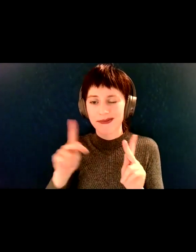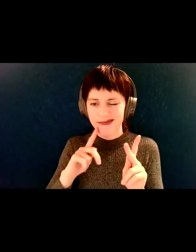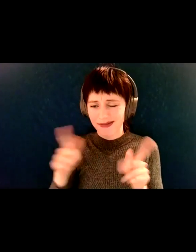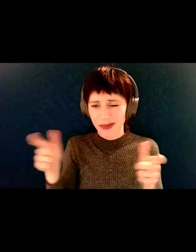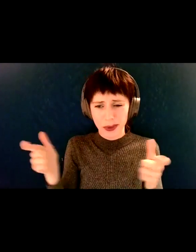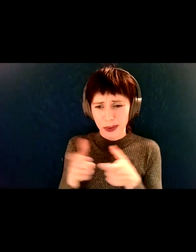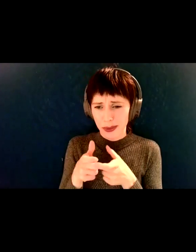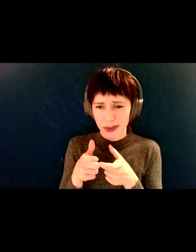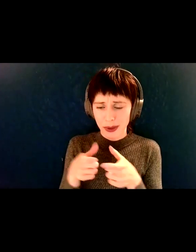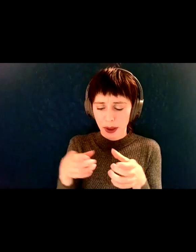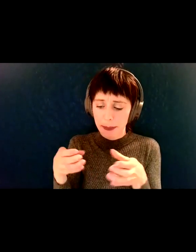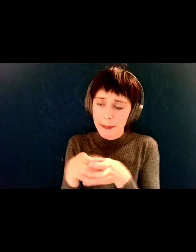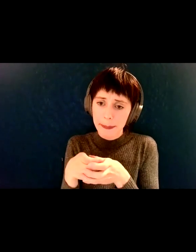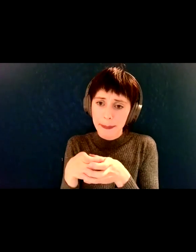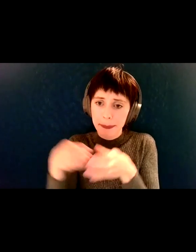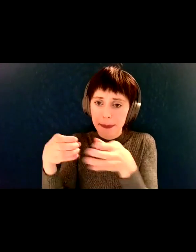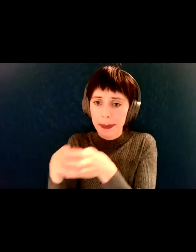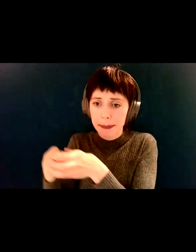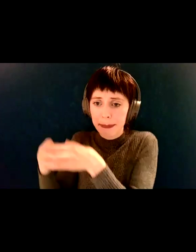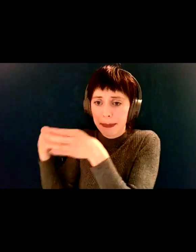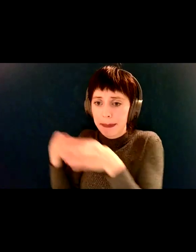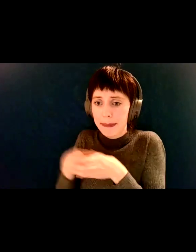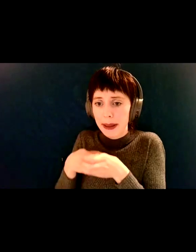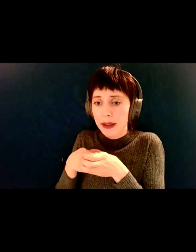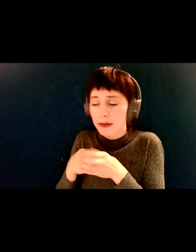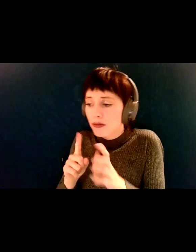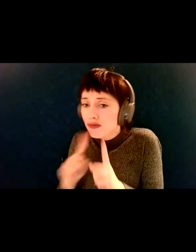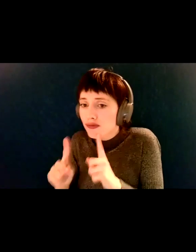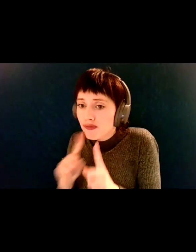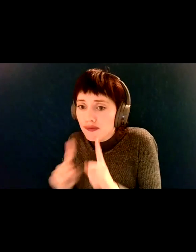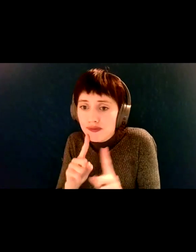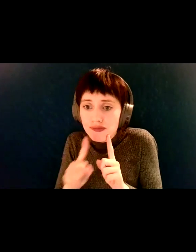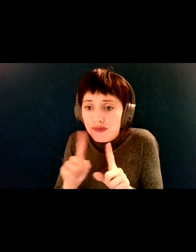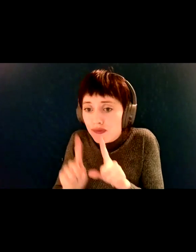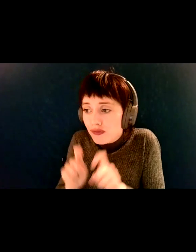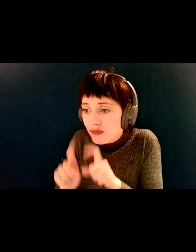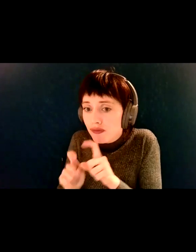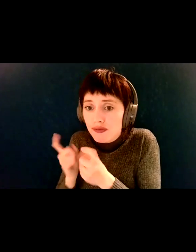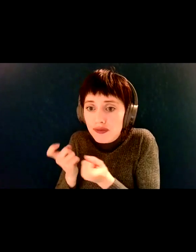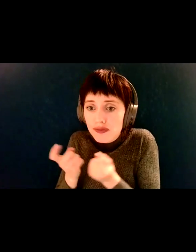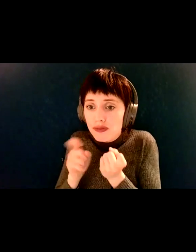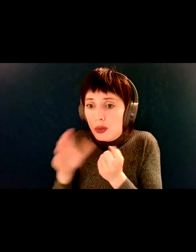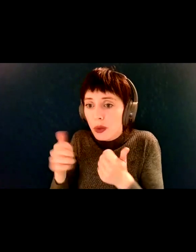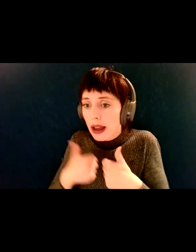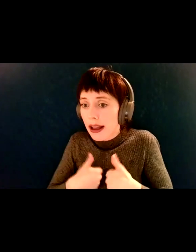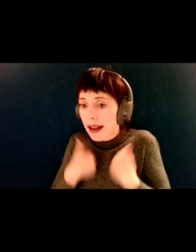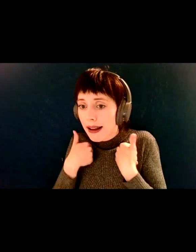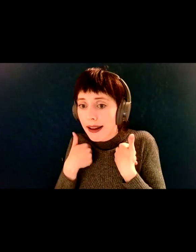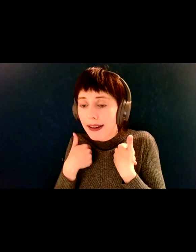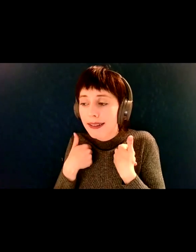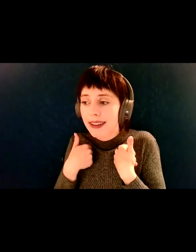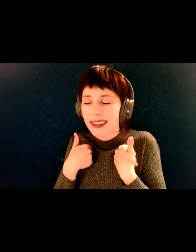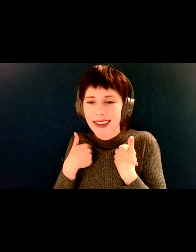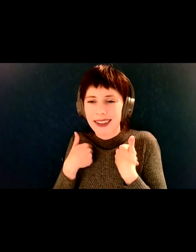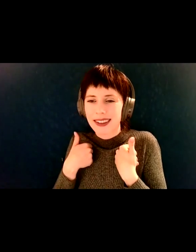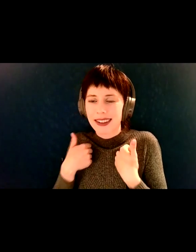group of people and saying, tell us about your lives and all the things. But what happens in those situations